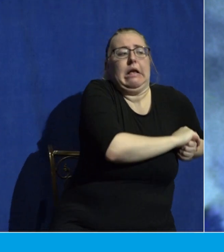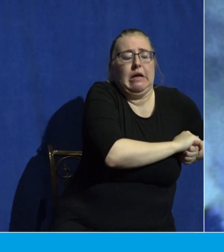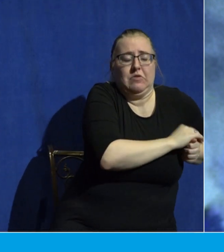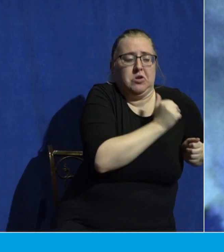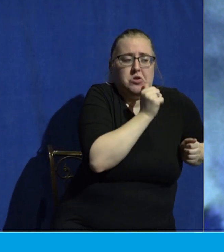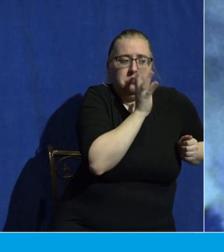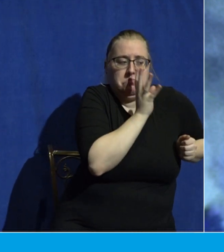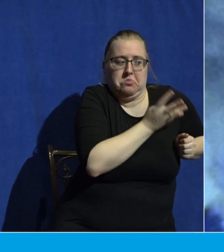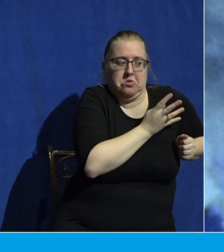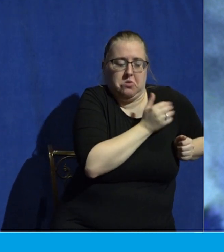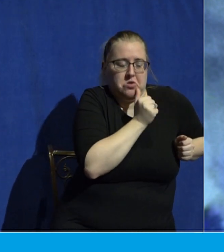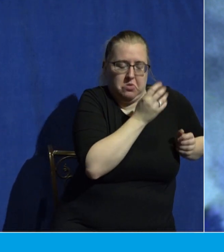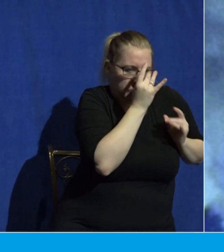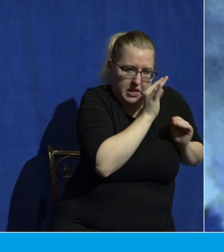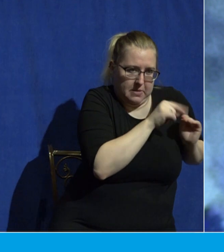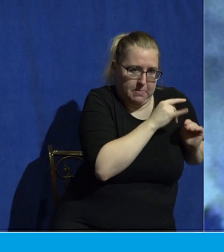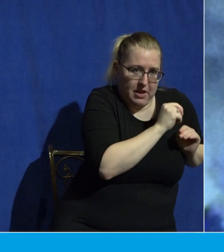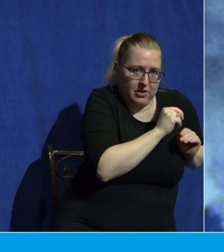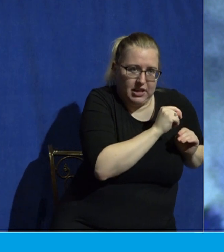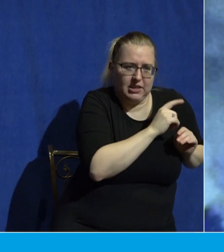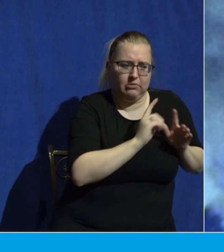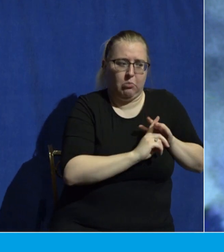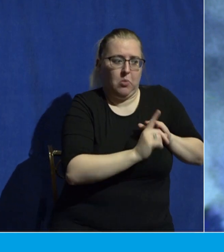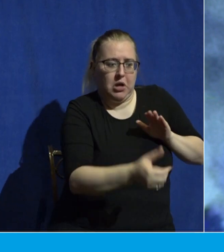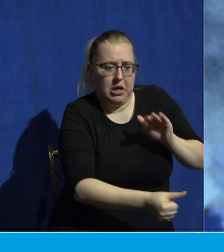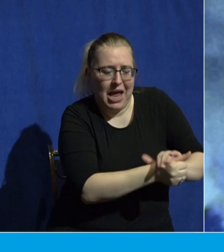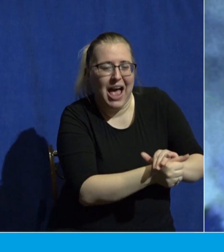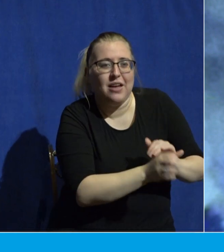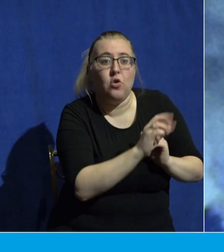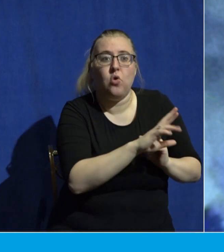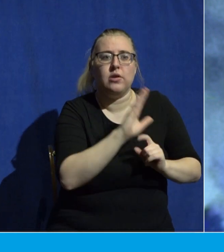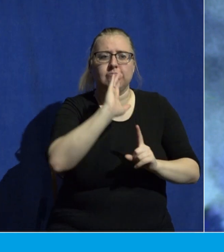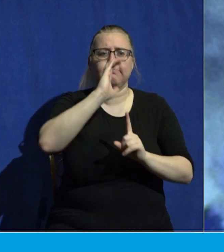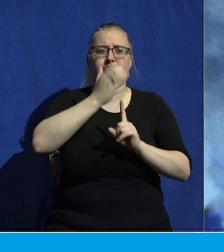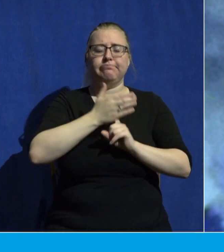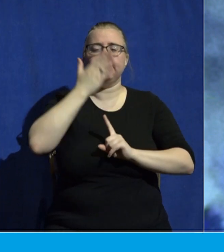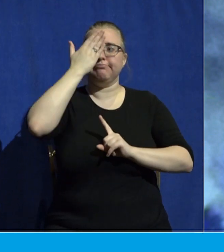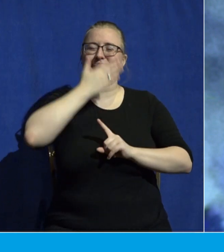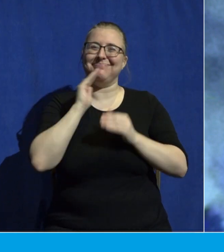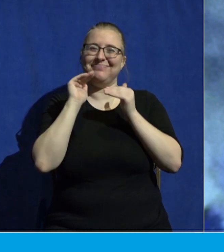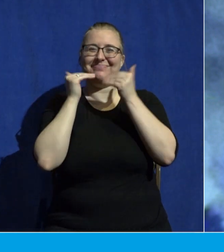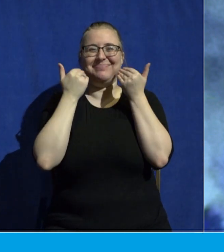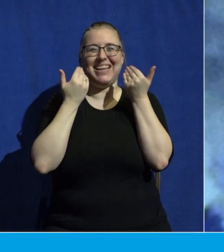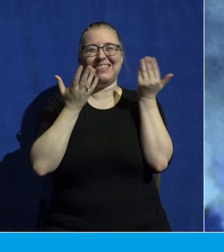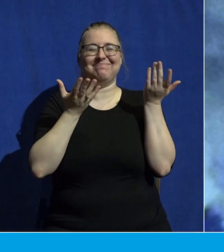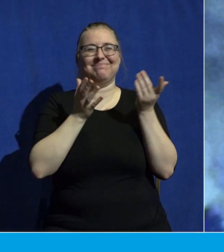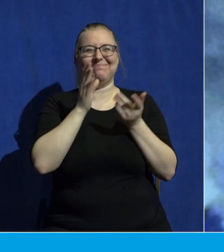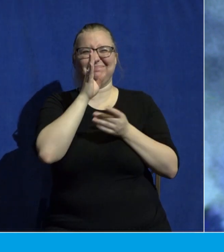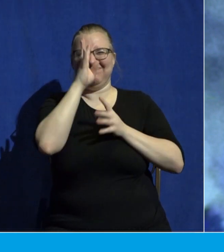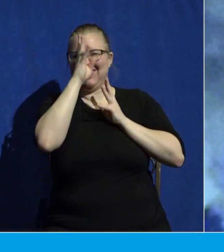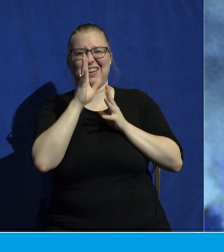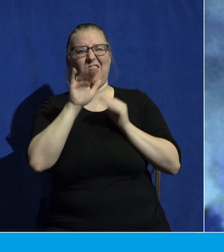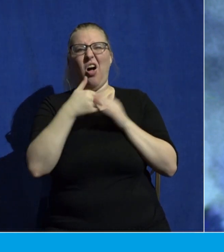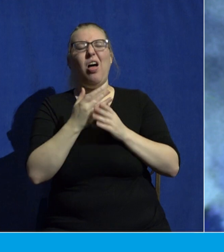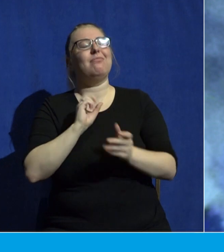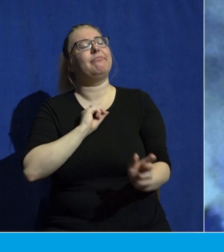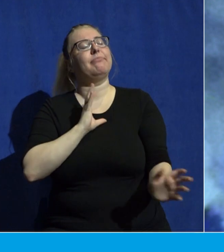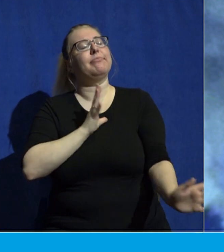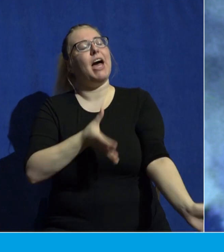to run and hide or put on a nice smile and act as if everything is okay. But deep down, do we not know everything is